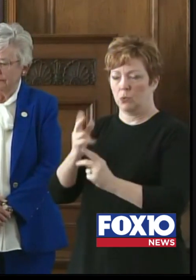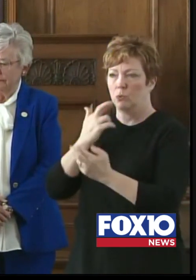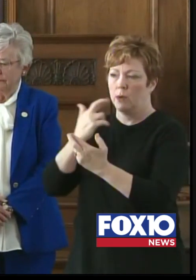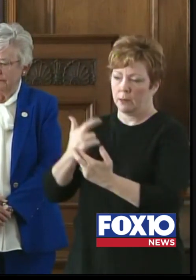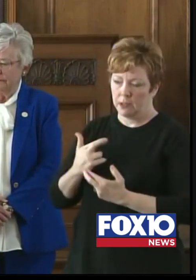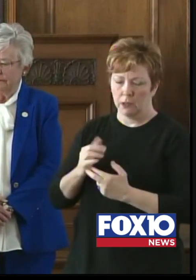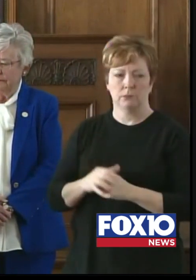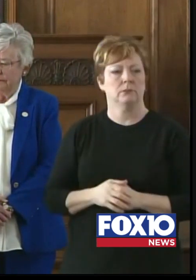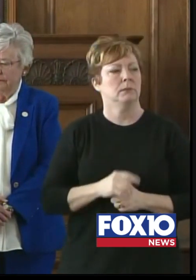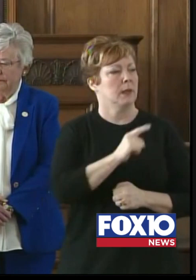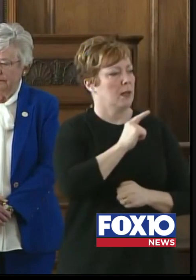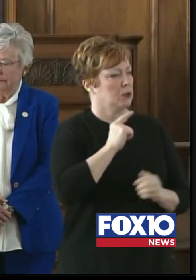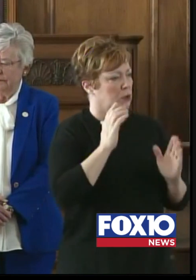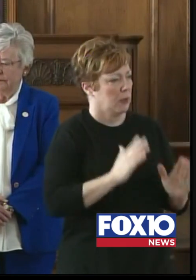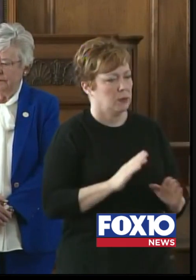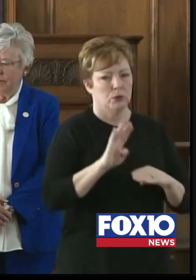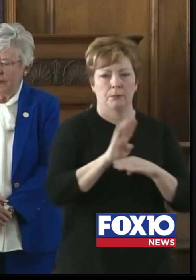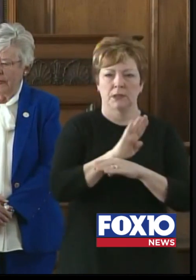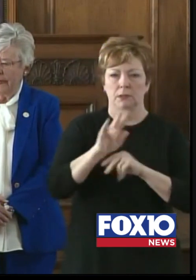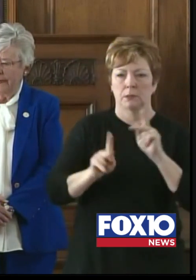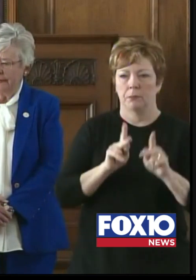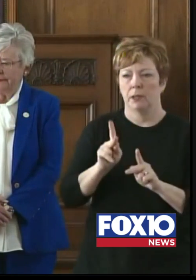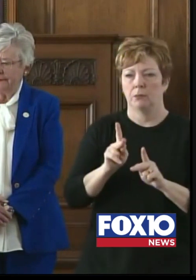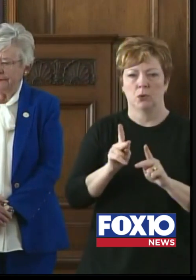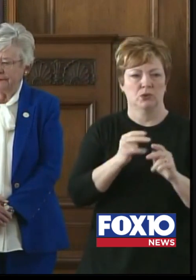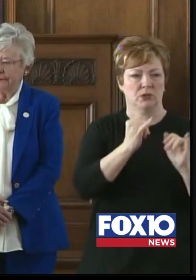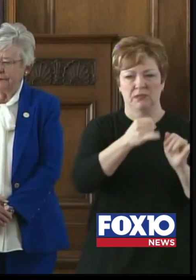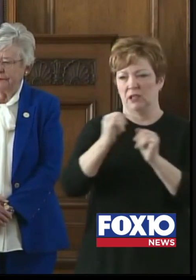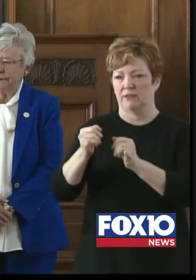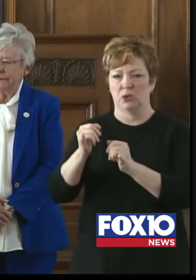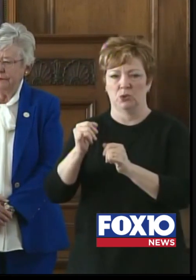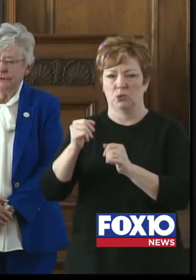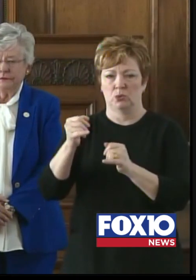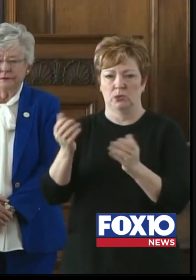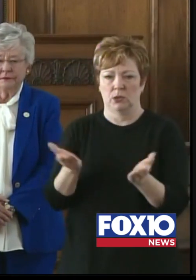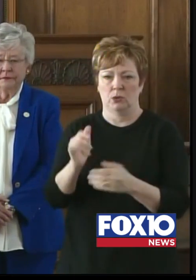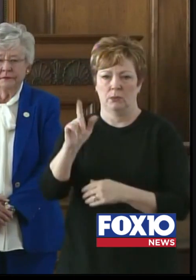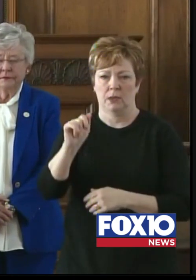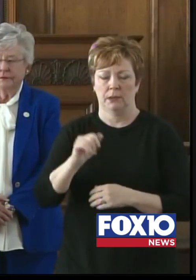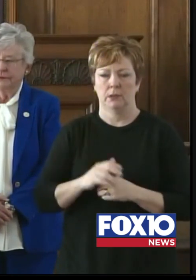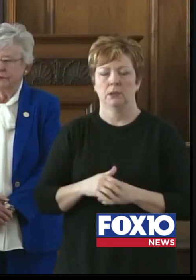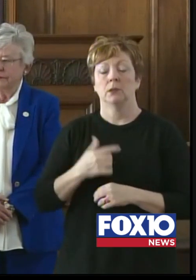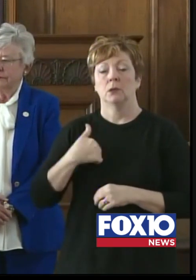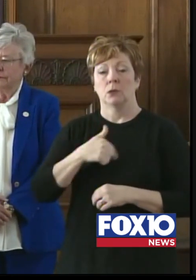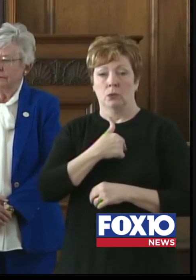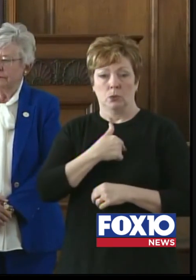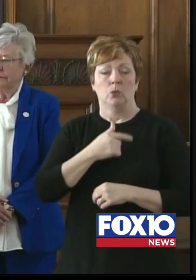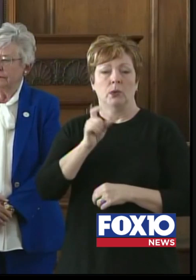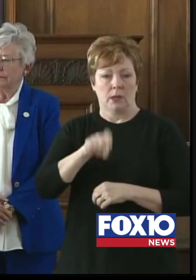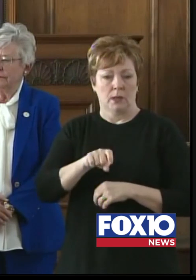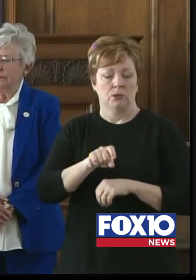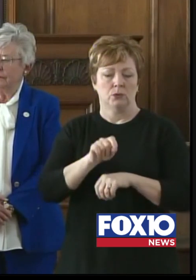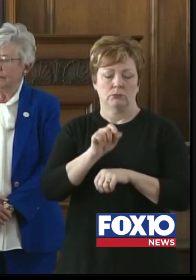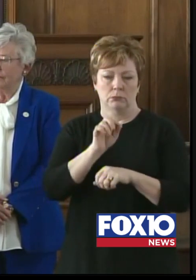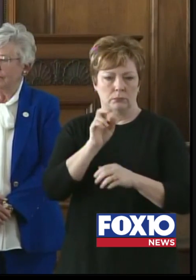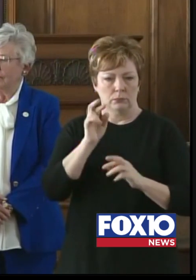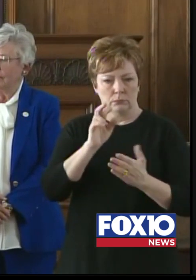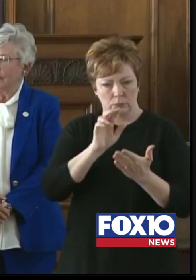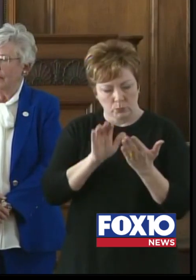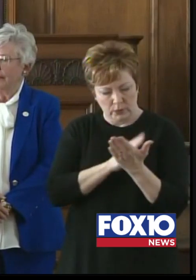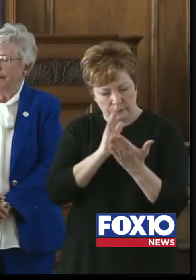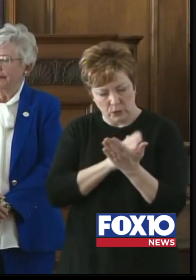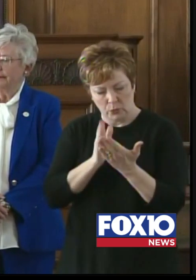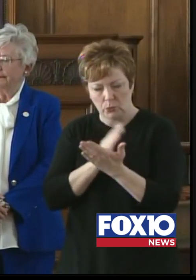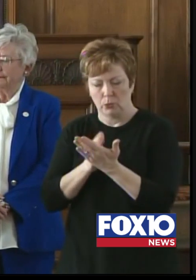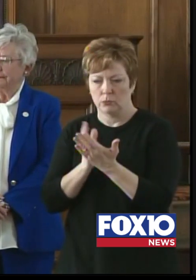legislators, business people, individuals. Our task was to review all that information along with the data